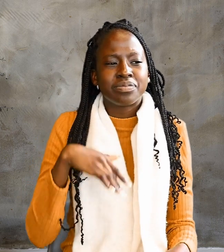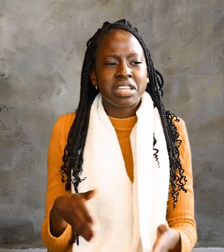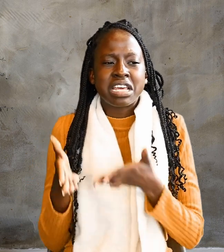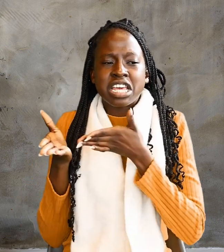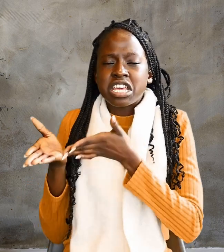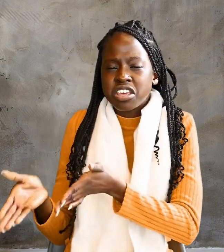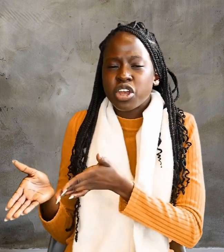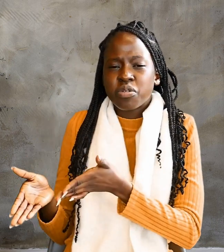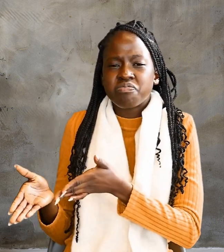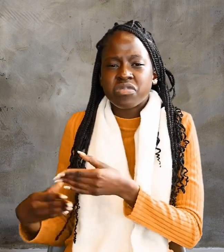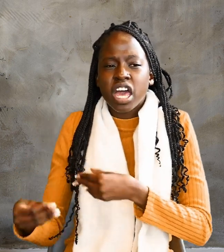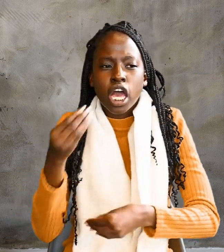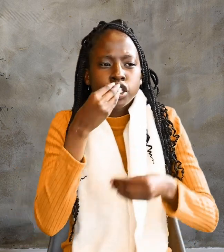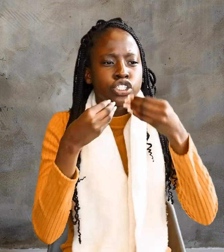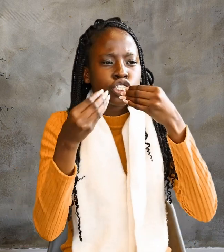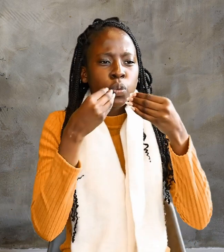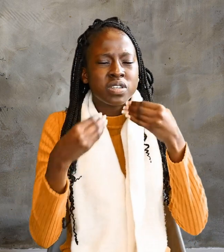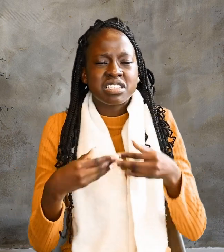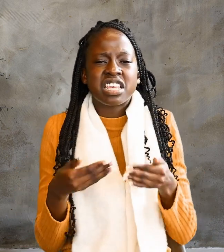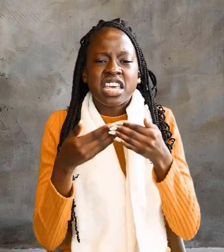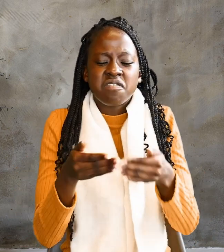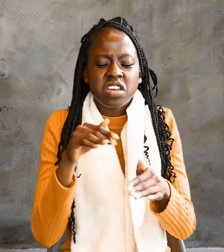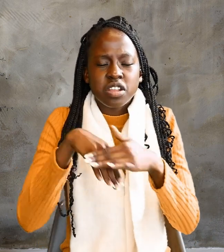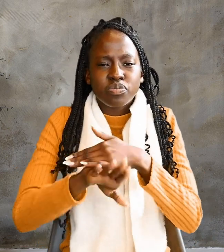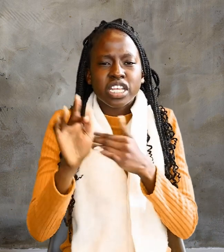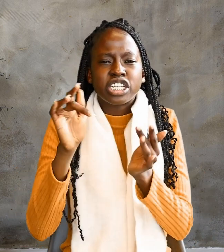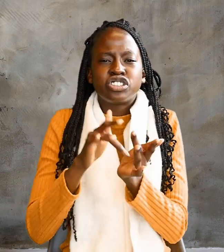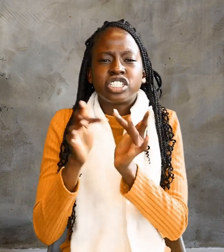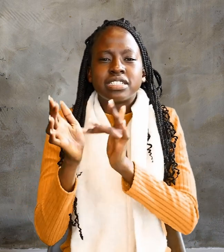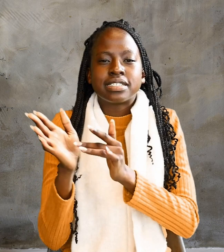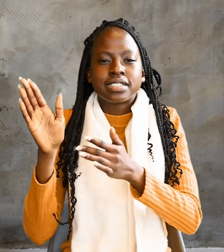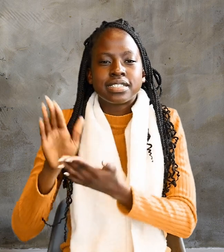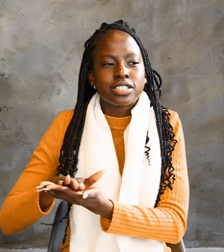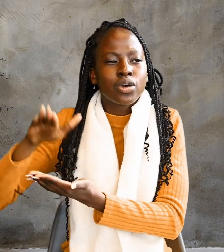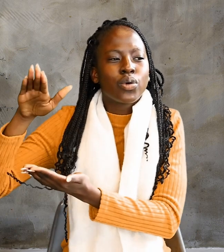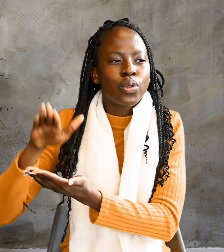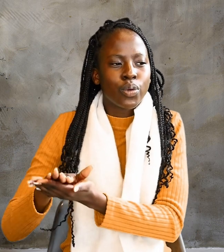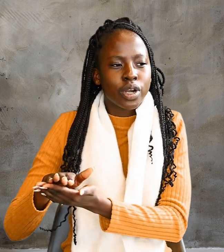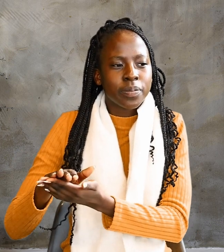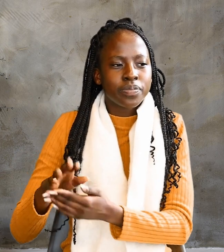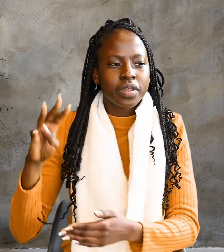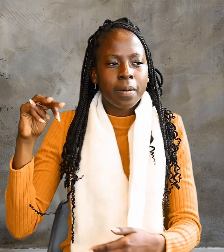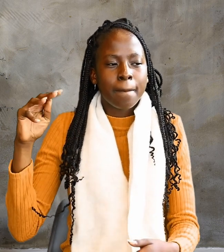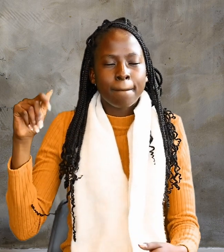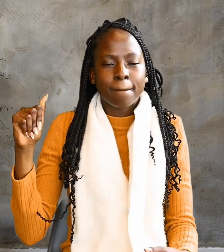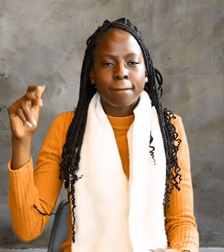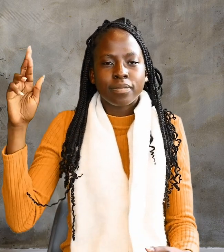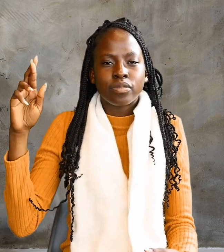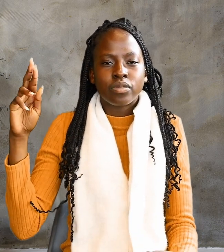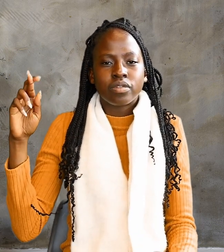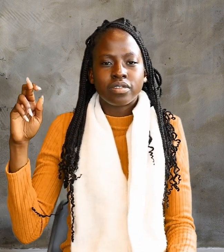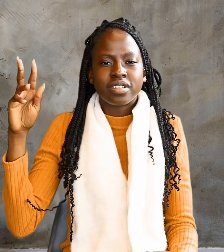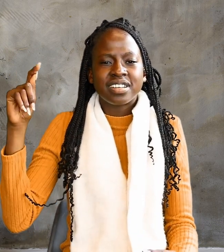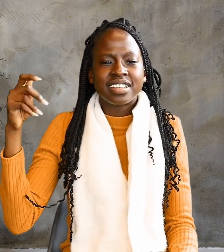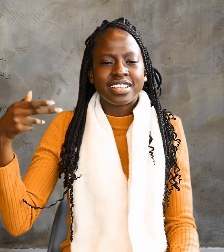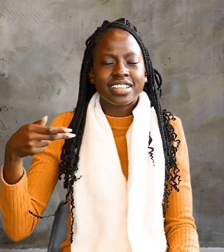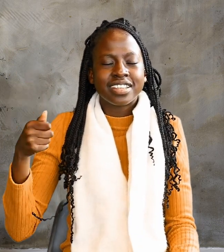a dinner was given in Jesus' honor. Martha served, while Lazarus was among